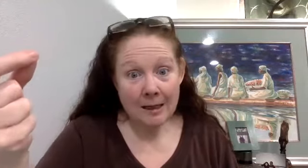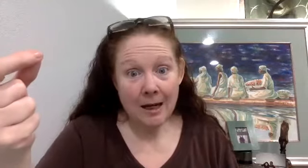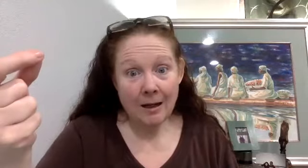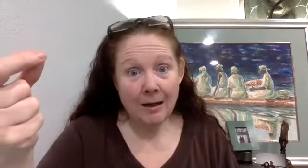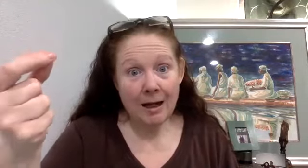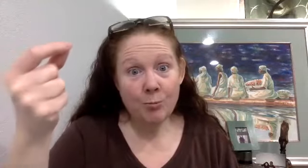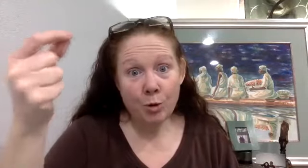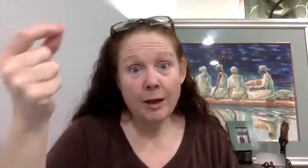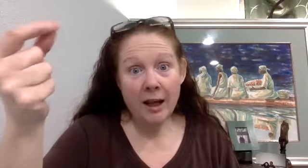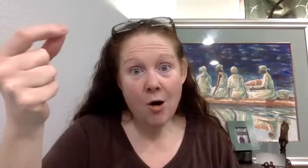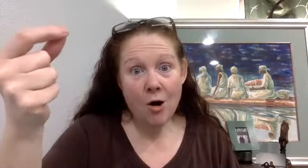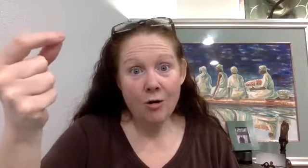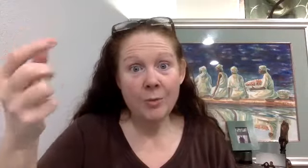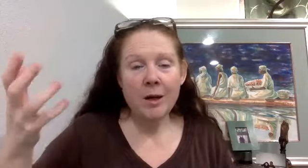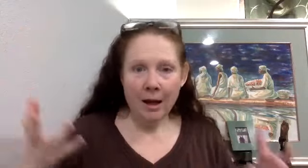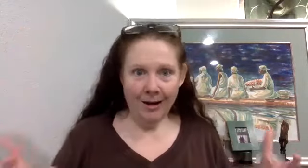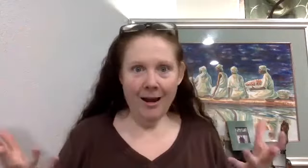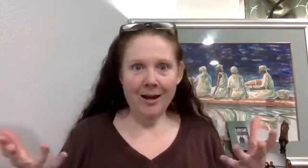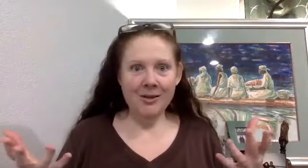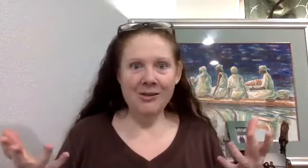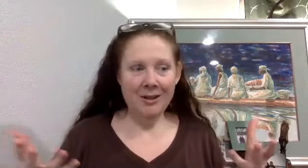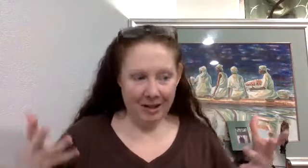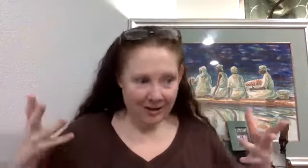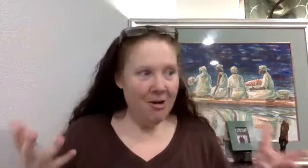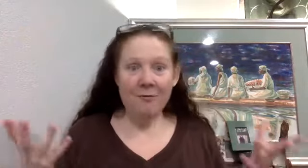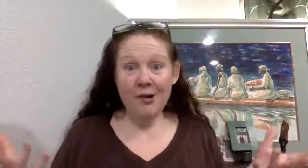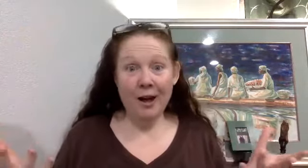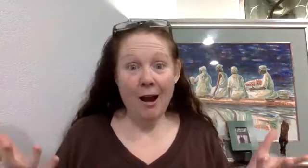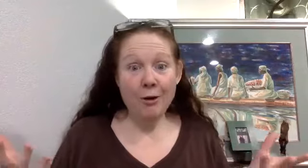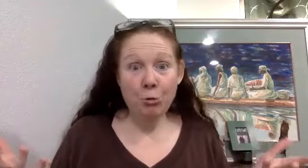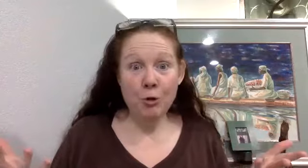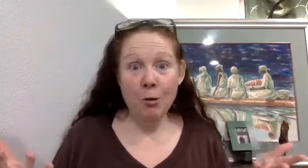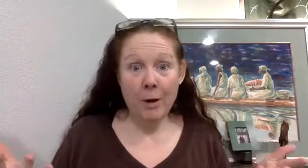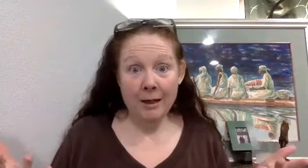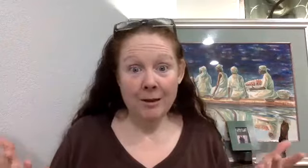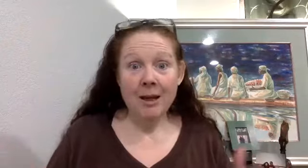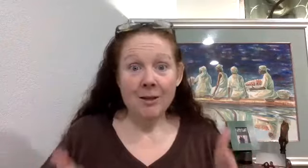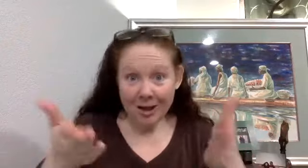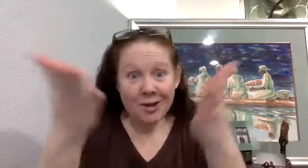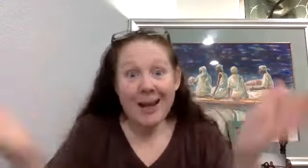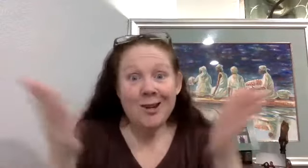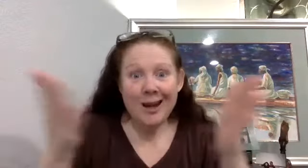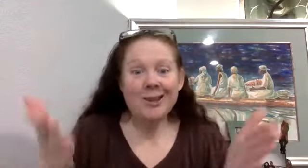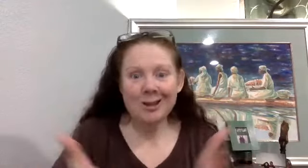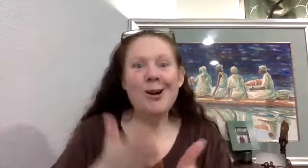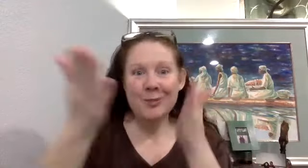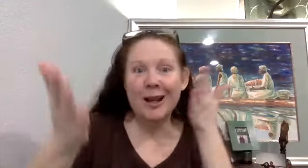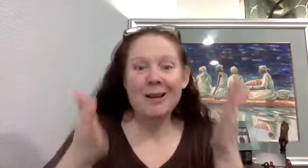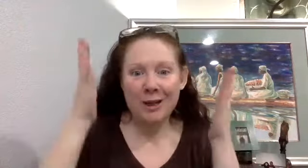in and put in a care home. And I succeeded in figuring out how to lose all the weight such that I can unite the globe, that I can be